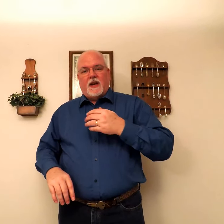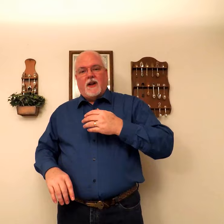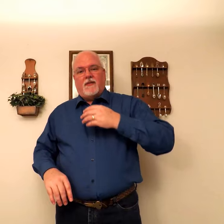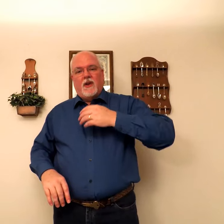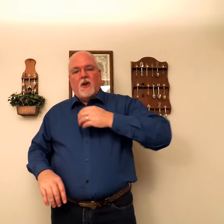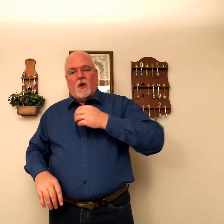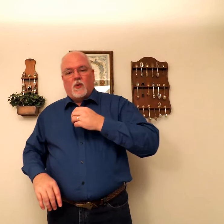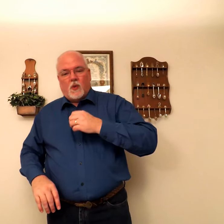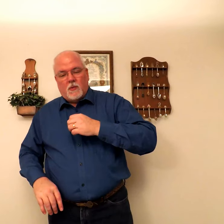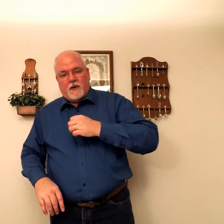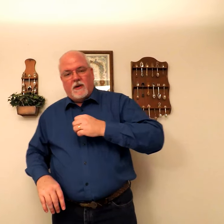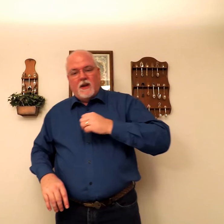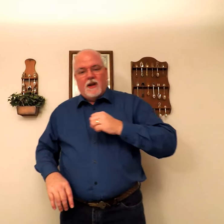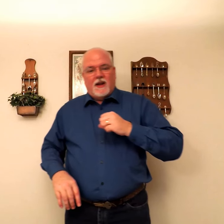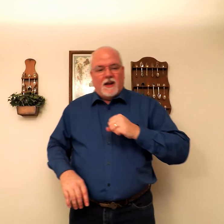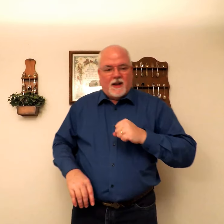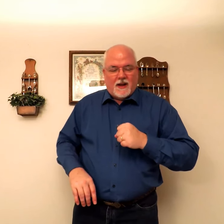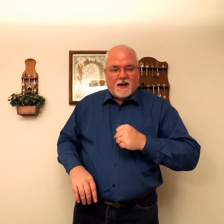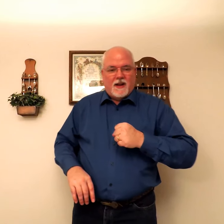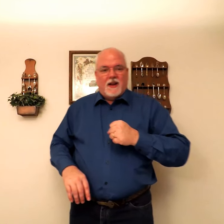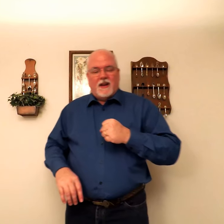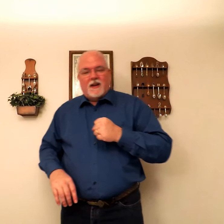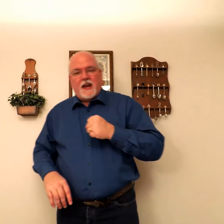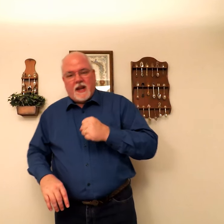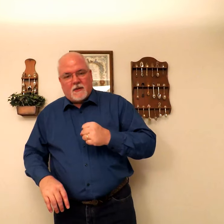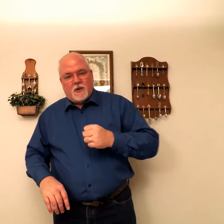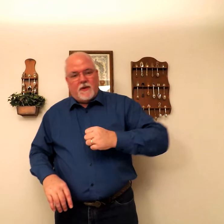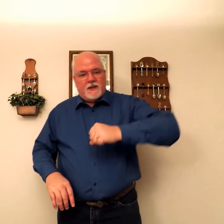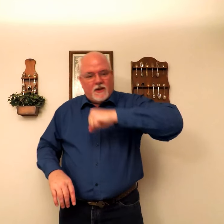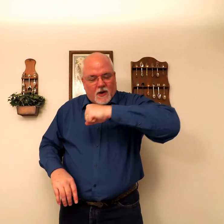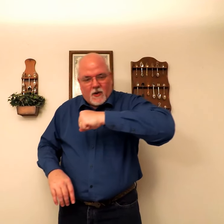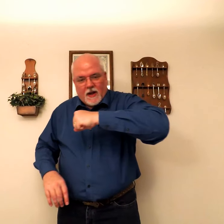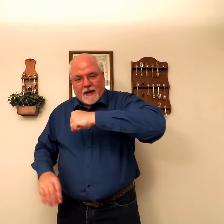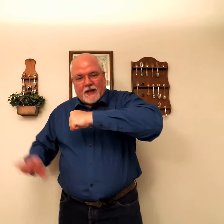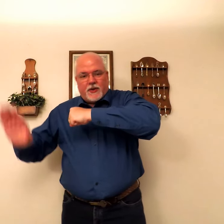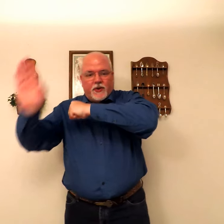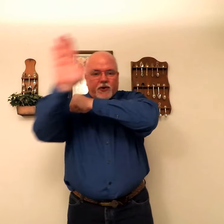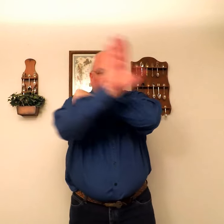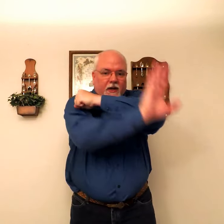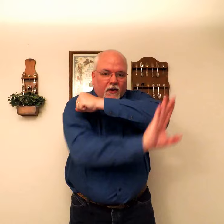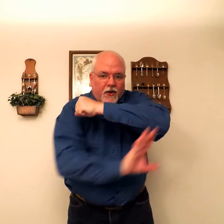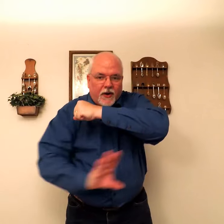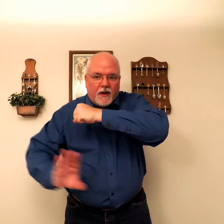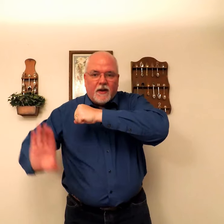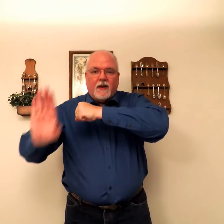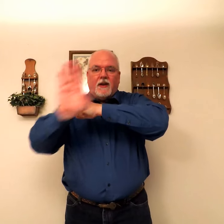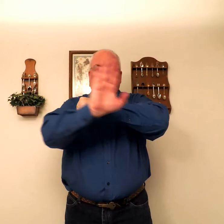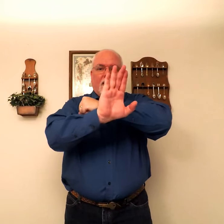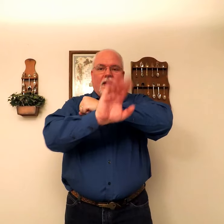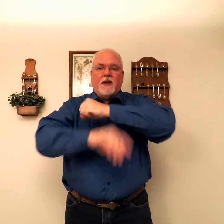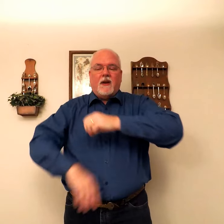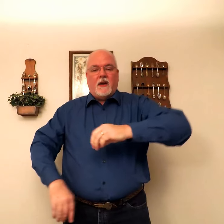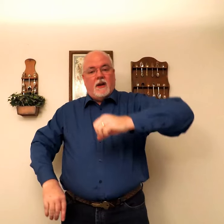seen enough. Old Roman. Gladiator movies. know. That's your shield. All right.